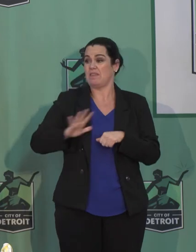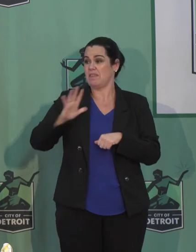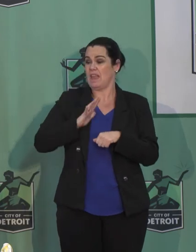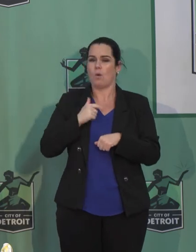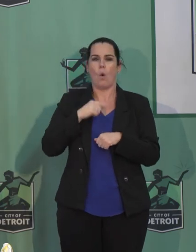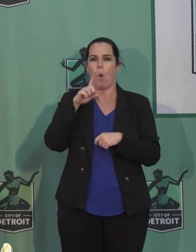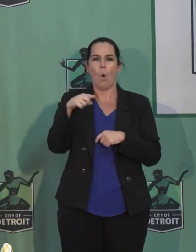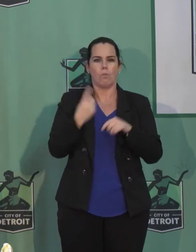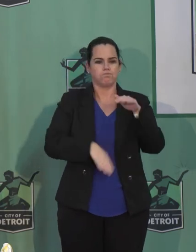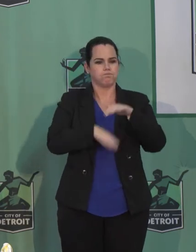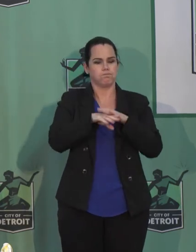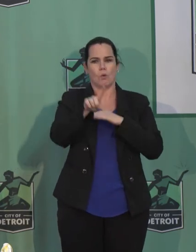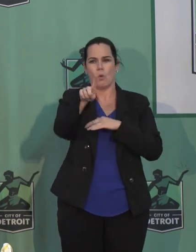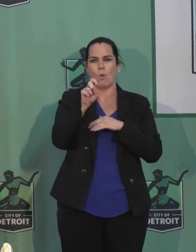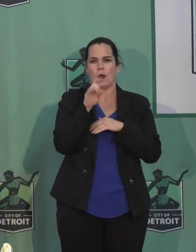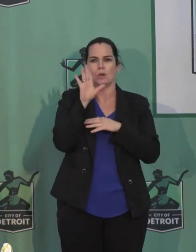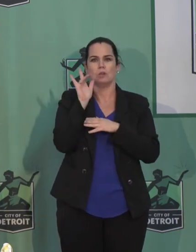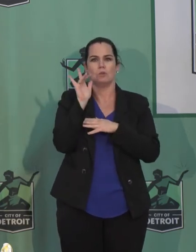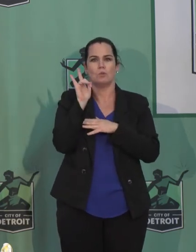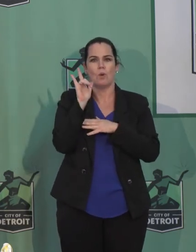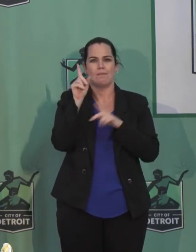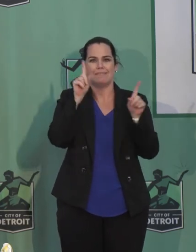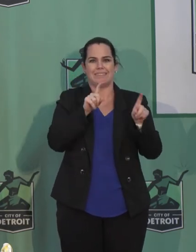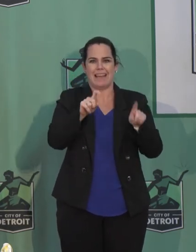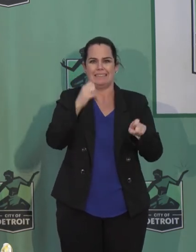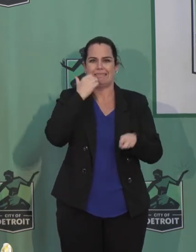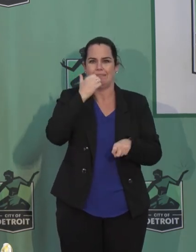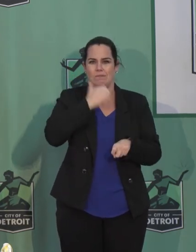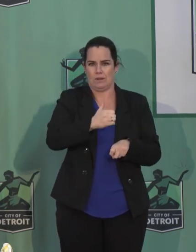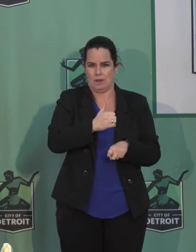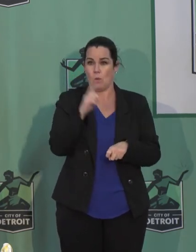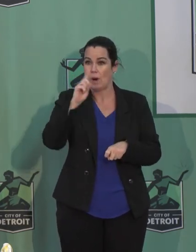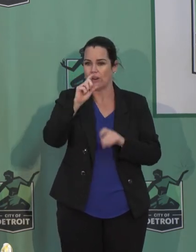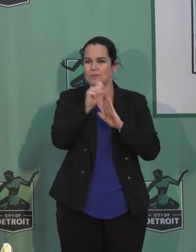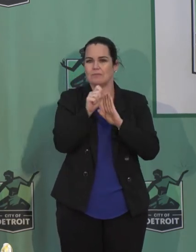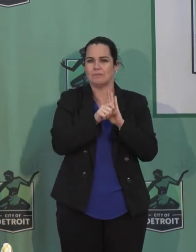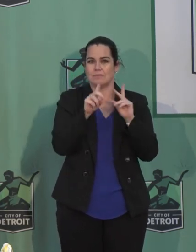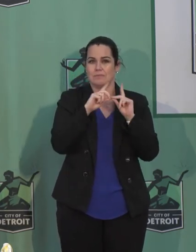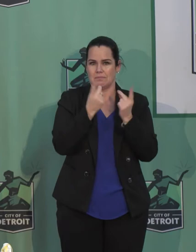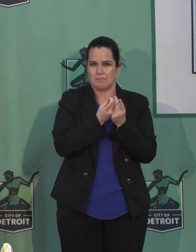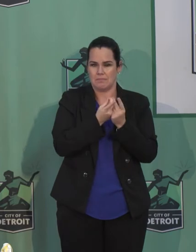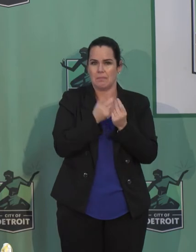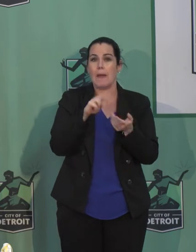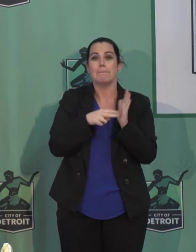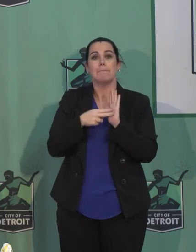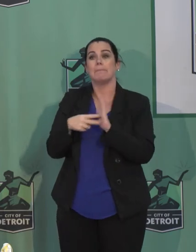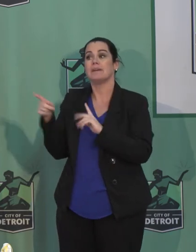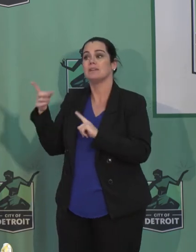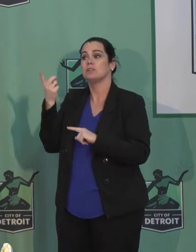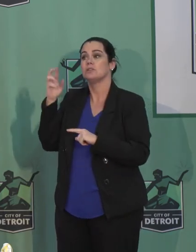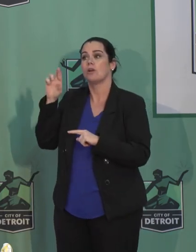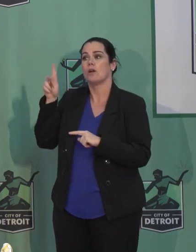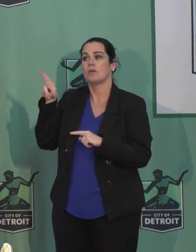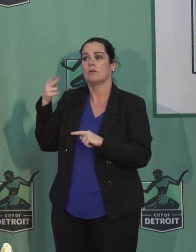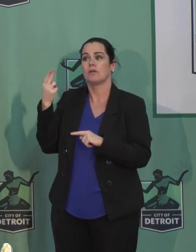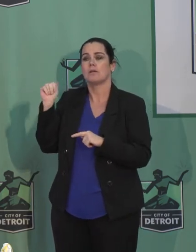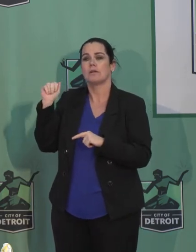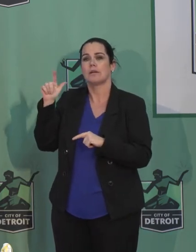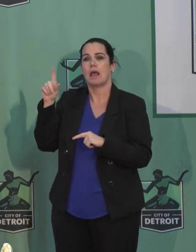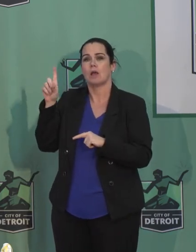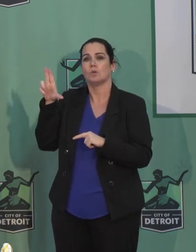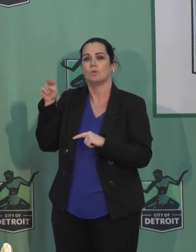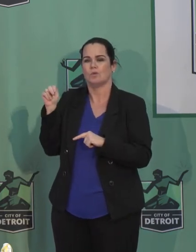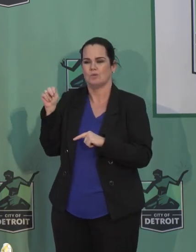at the state health department lab. And so Dr. Khaldun had to put out a very restrictive